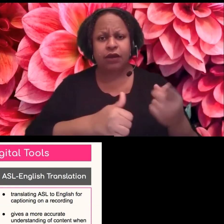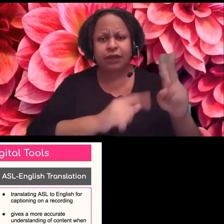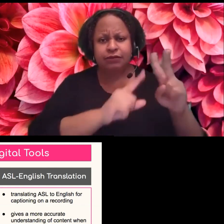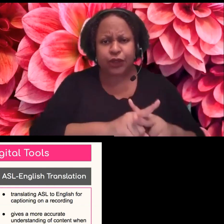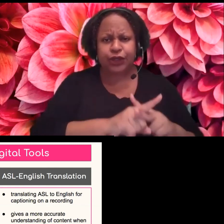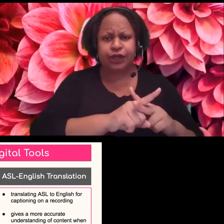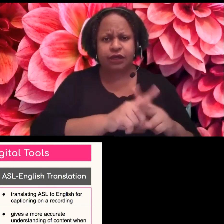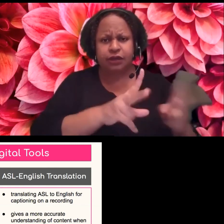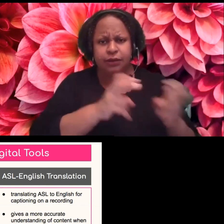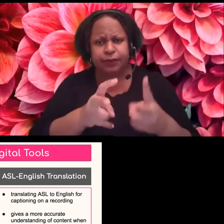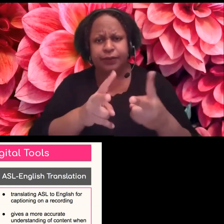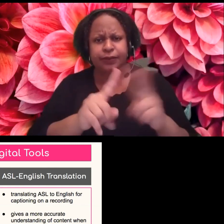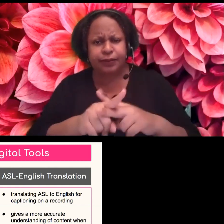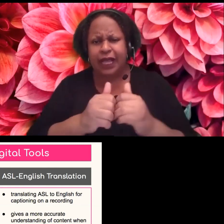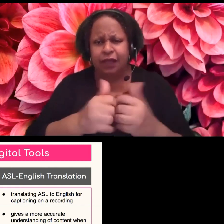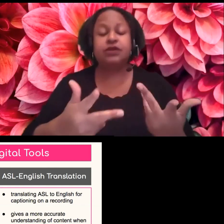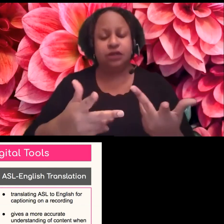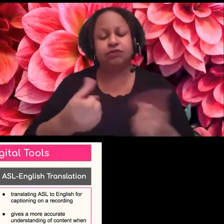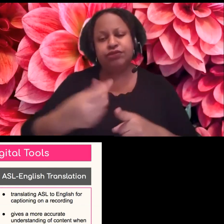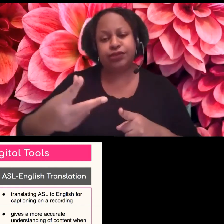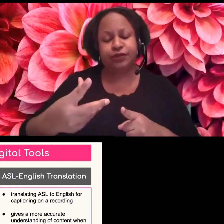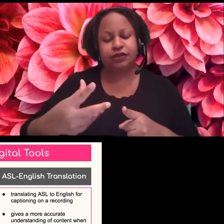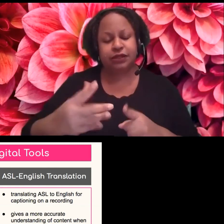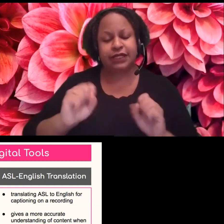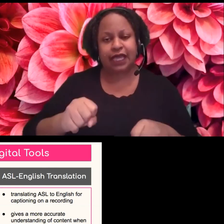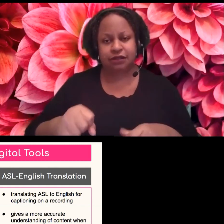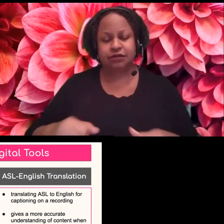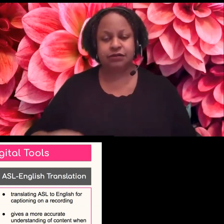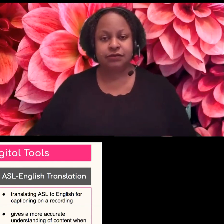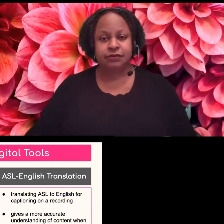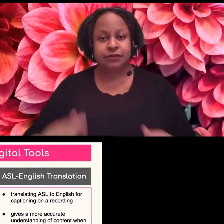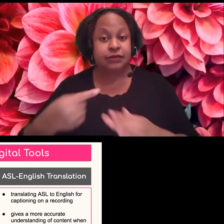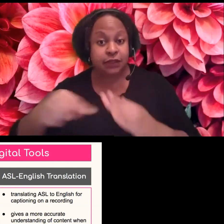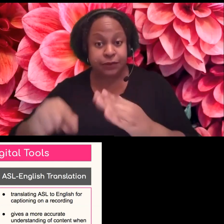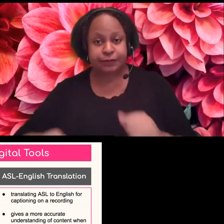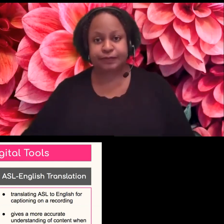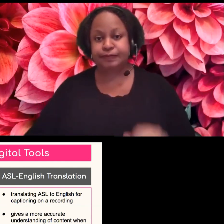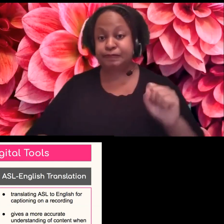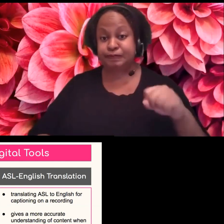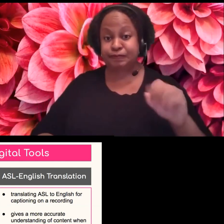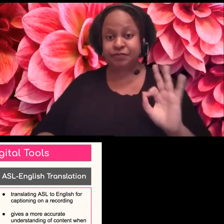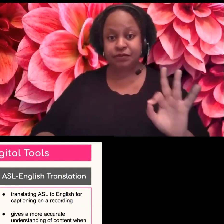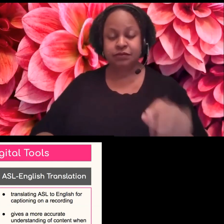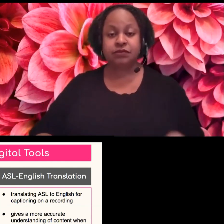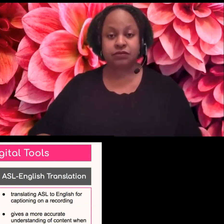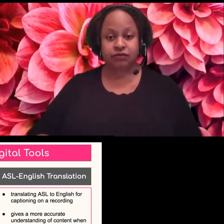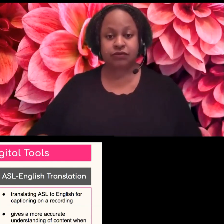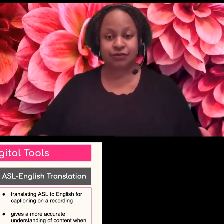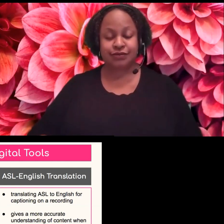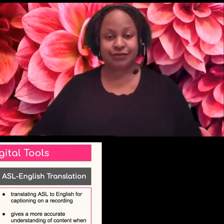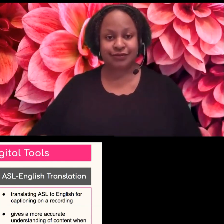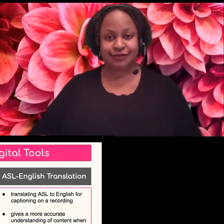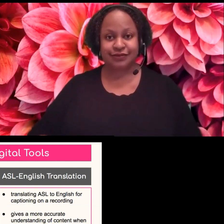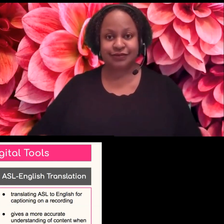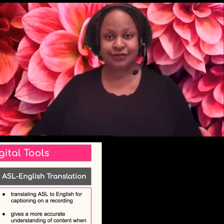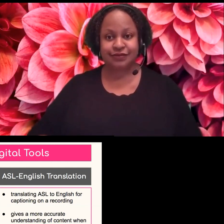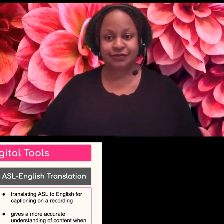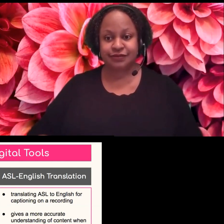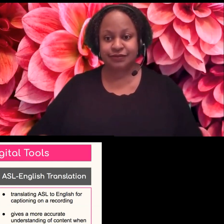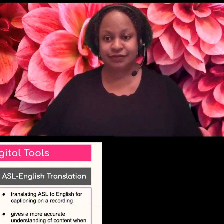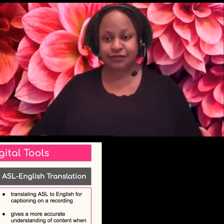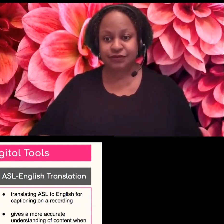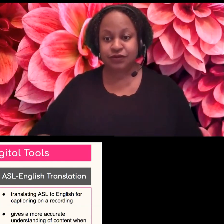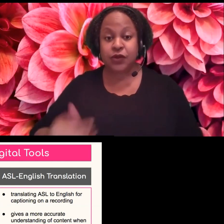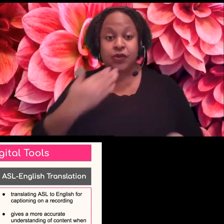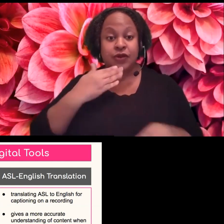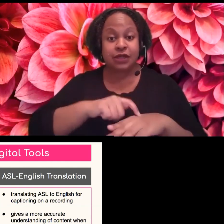Absolutely. Yeah. Yes. Um, fantastic. So this is a good time. Uh, if